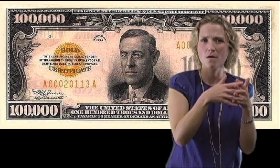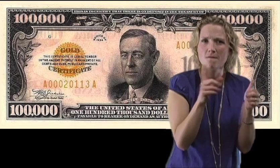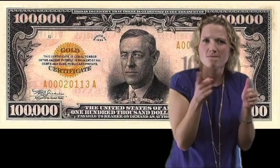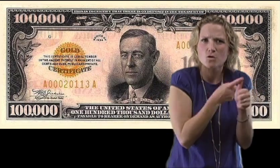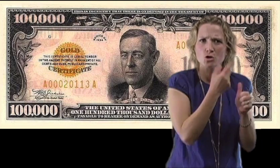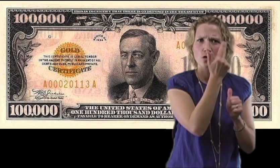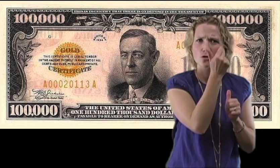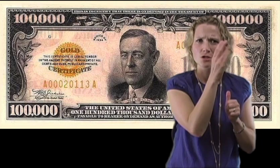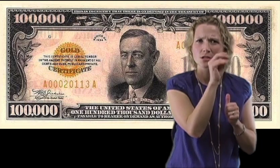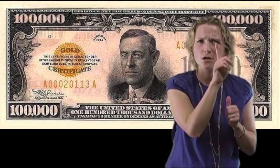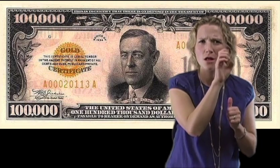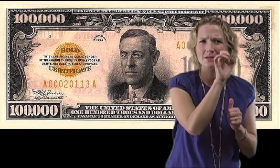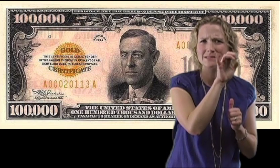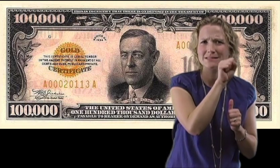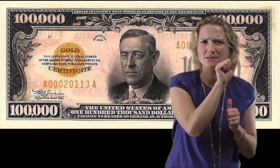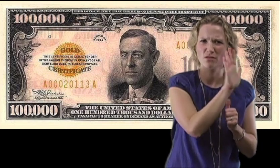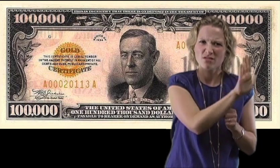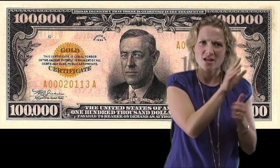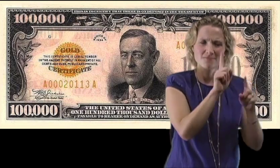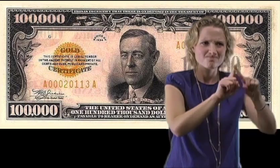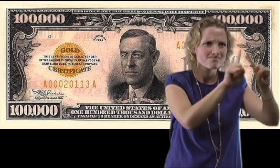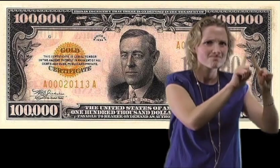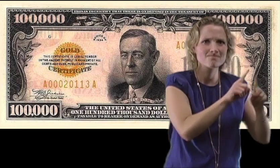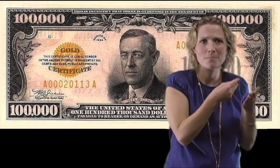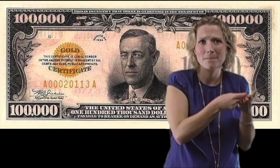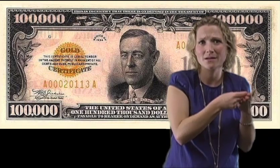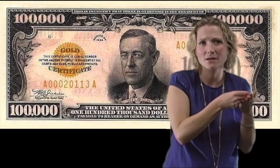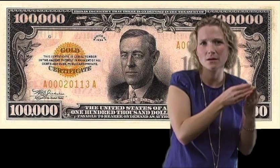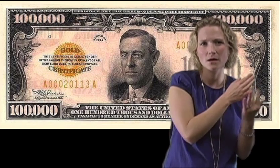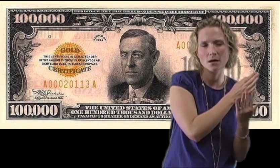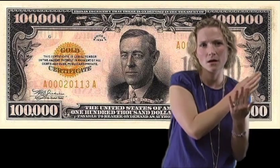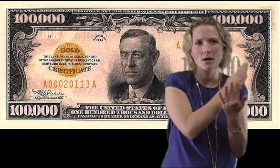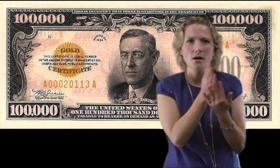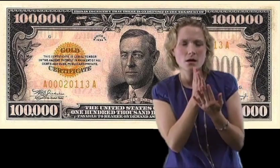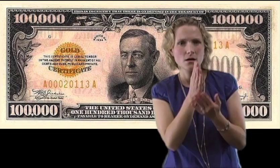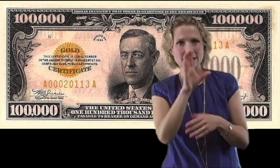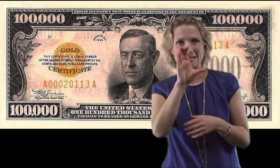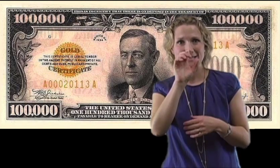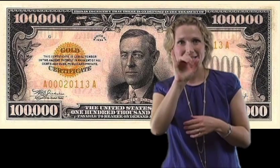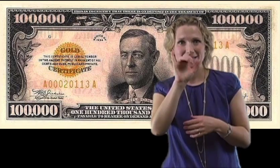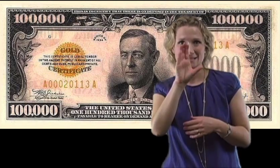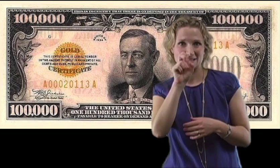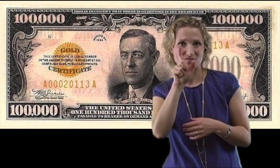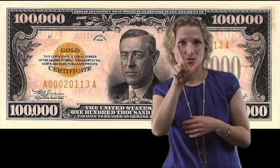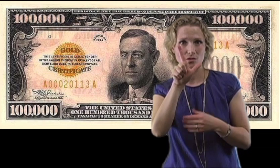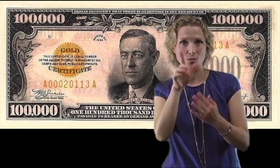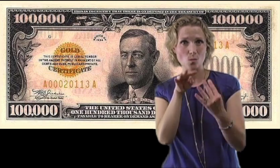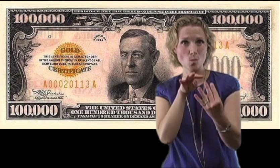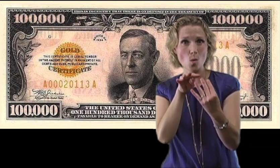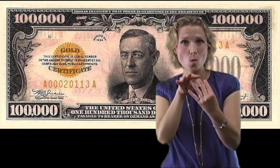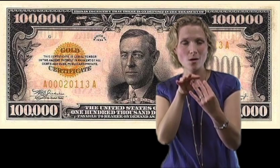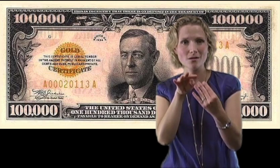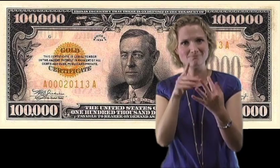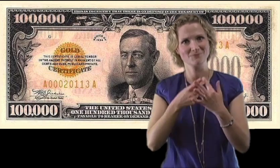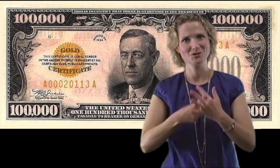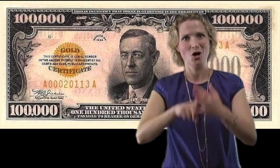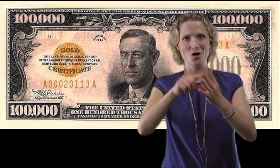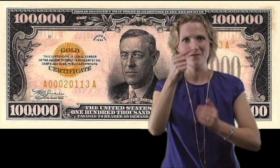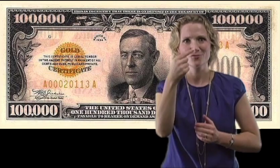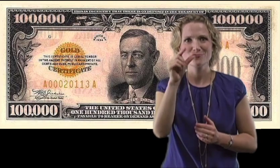showing their different money through to the Civil War and the